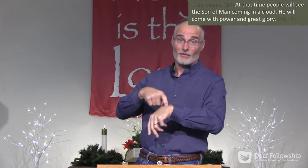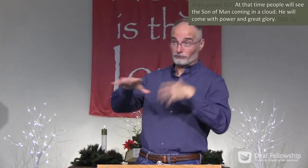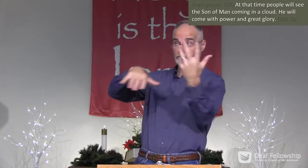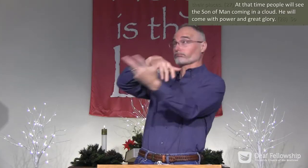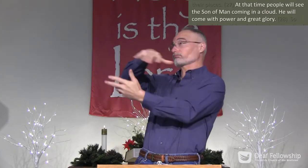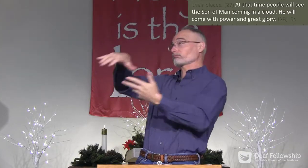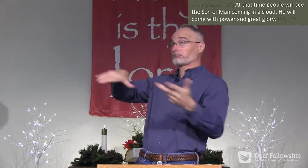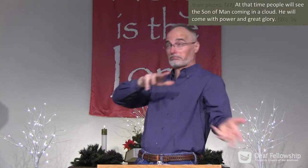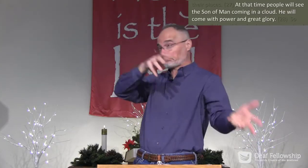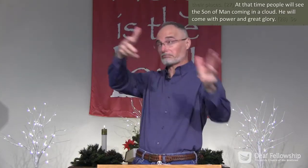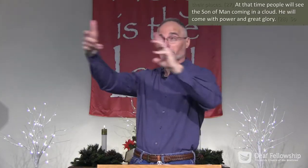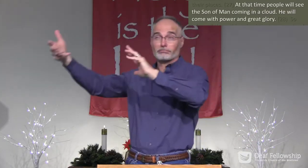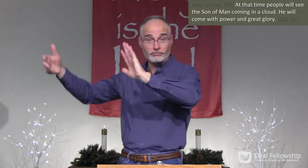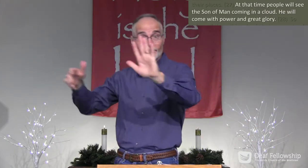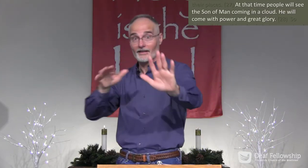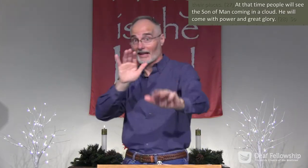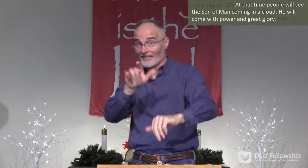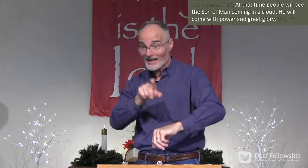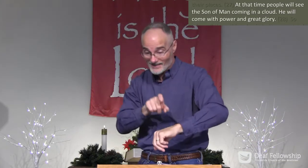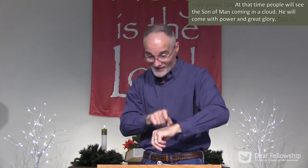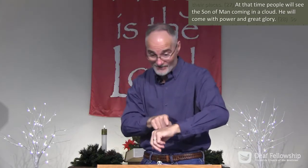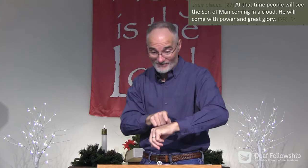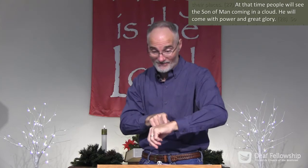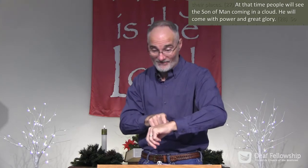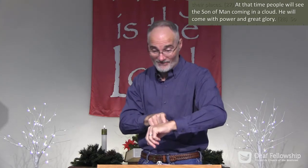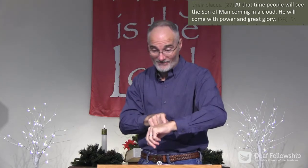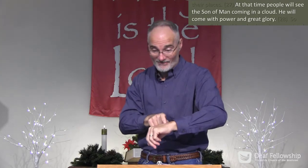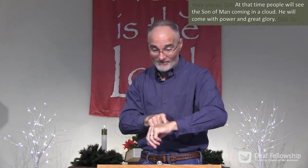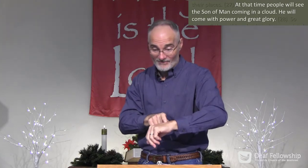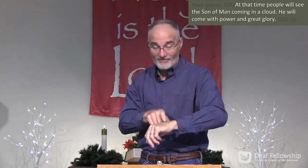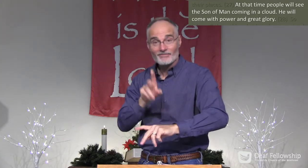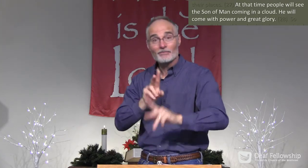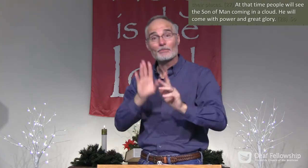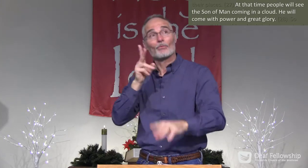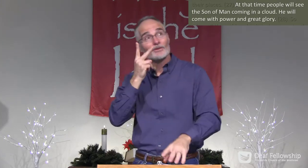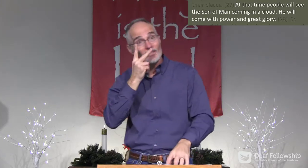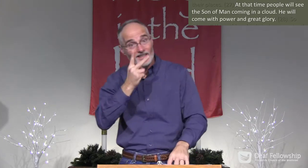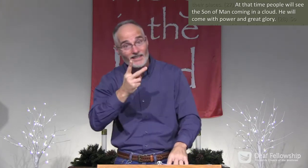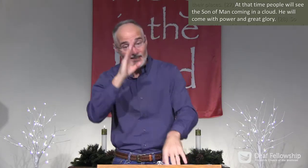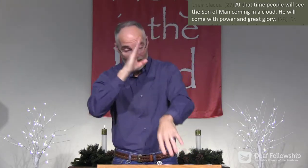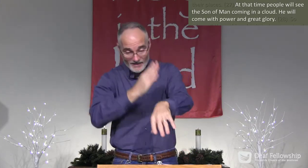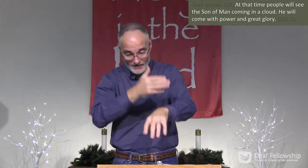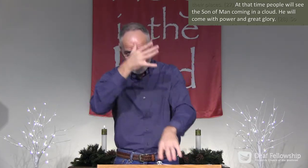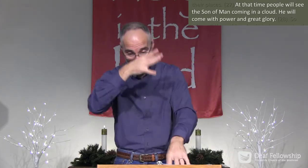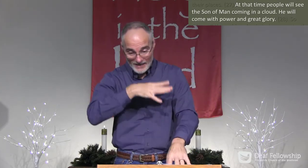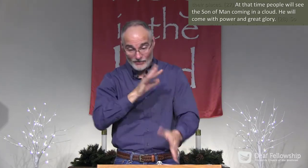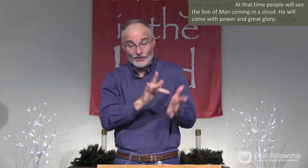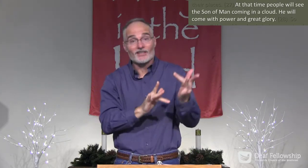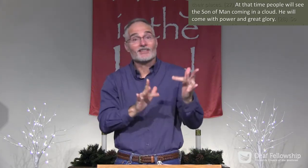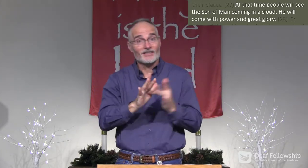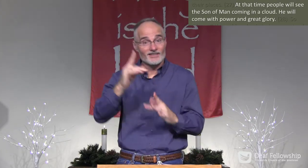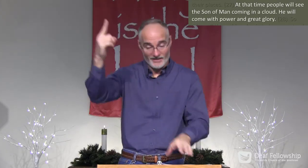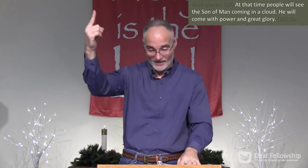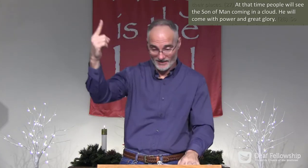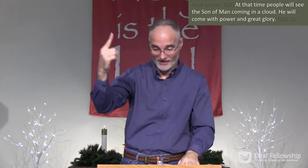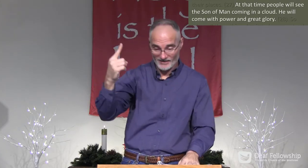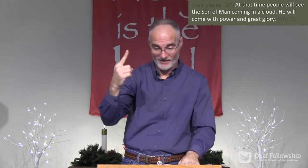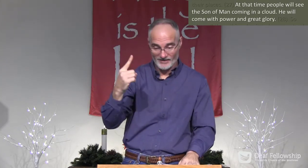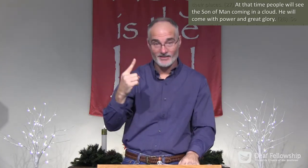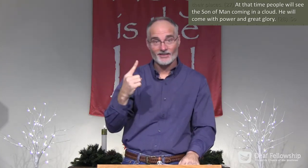at that time, when all is in chaos, when everything's a mess, at that time, people will see the Son